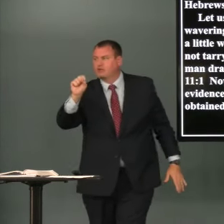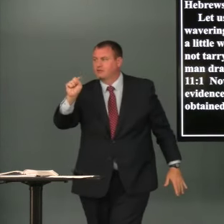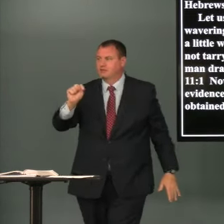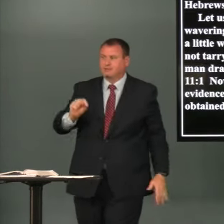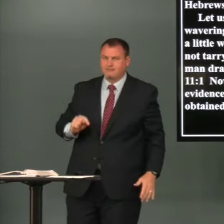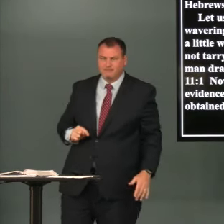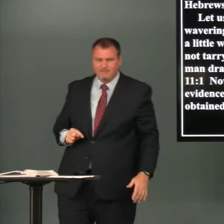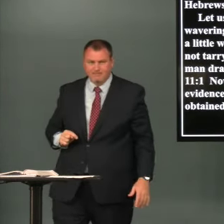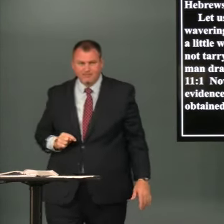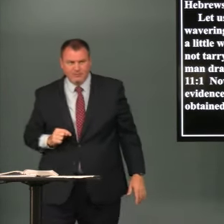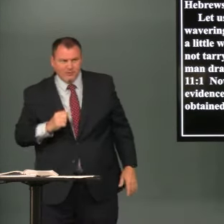just